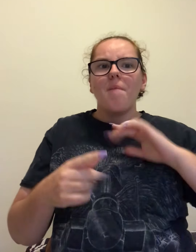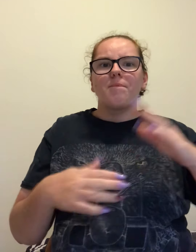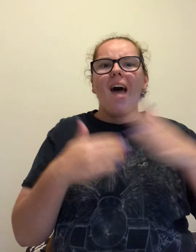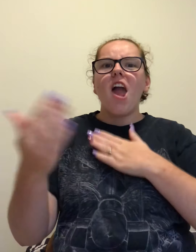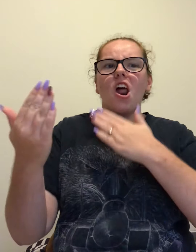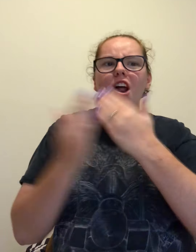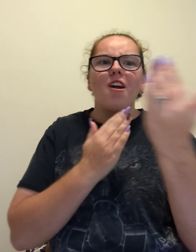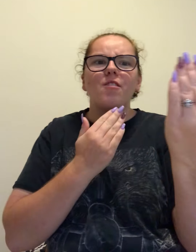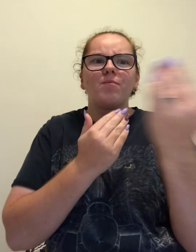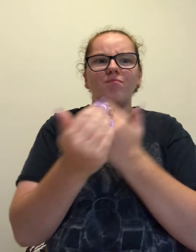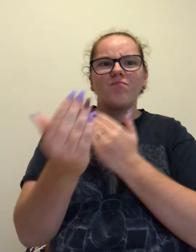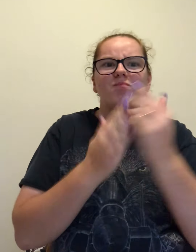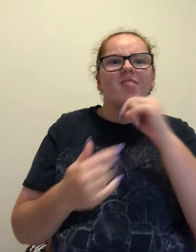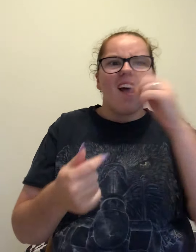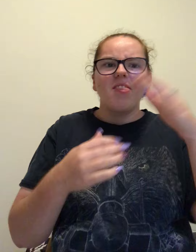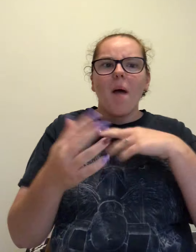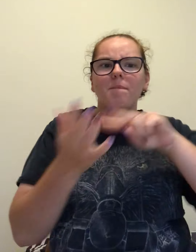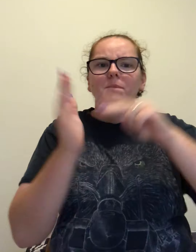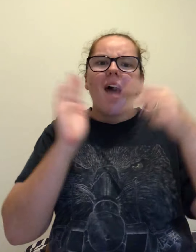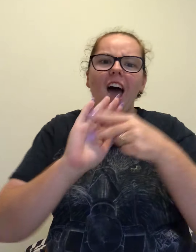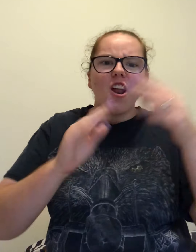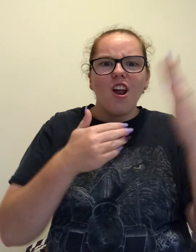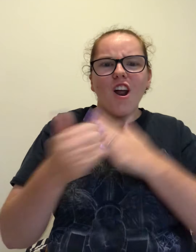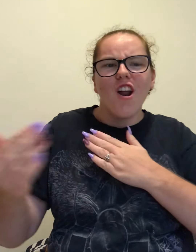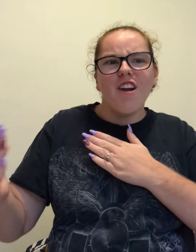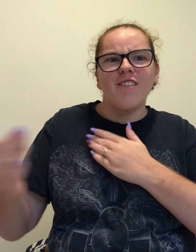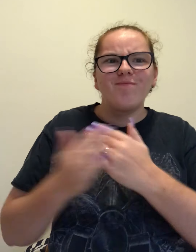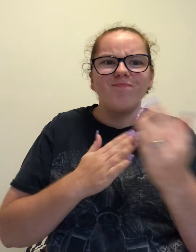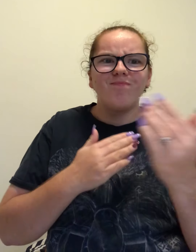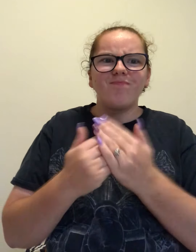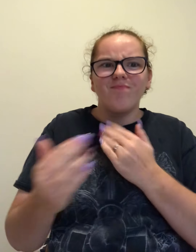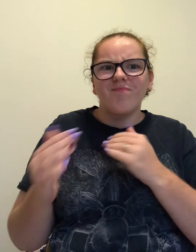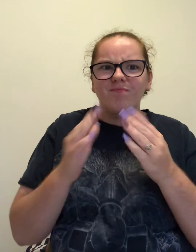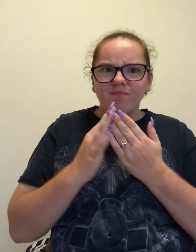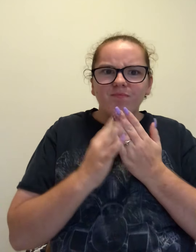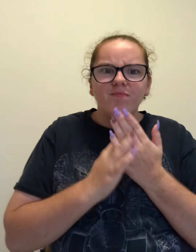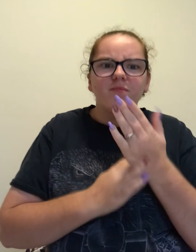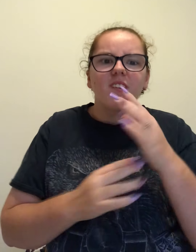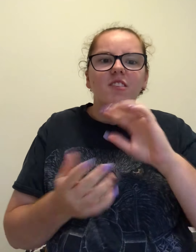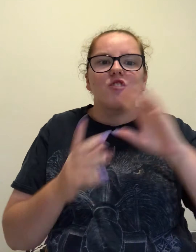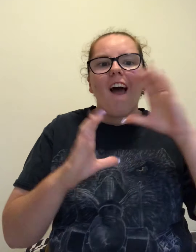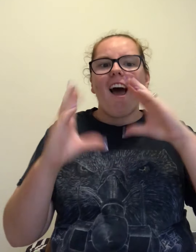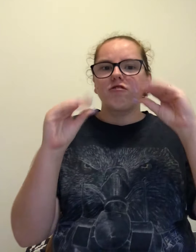matter Don't let them matter It's only chatter